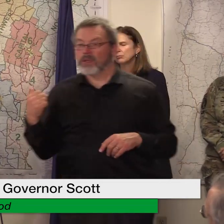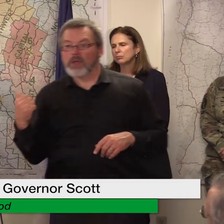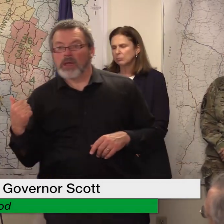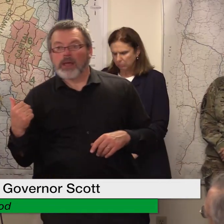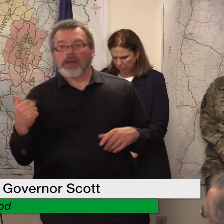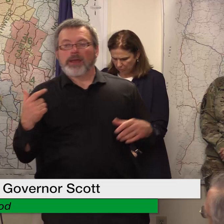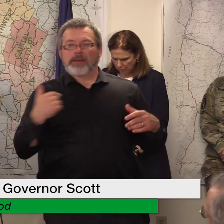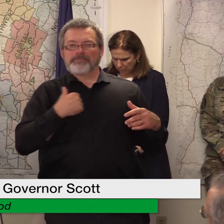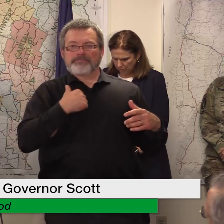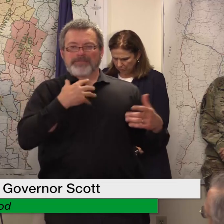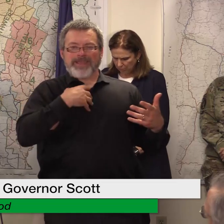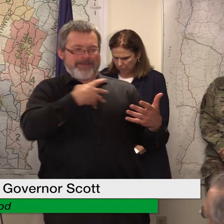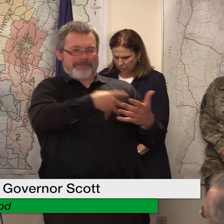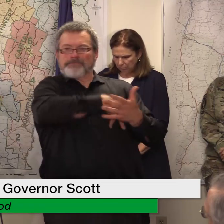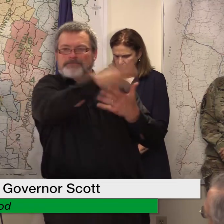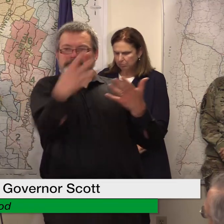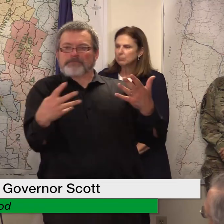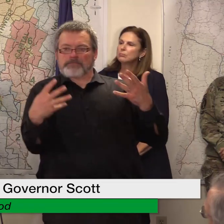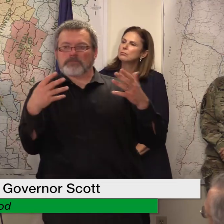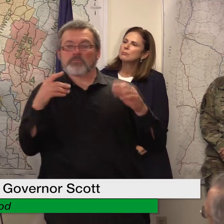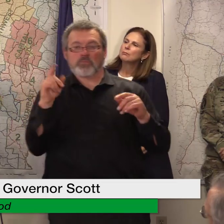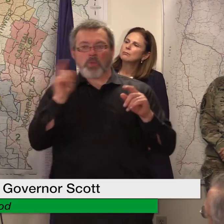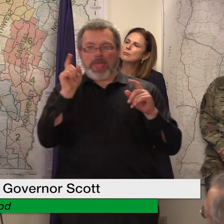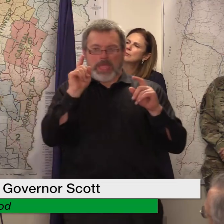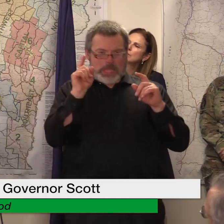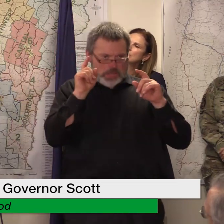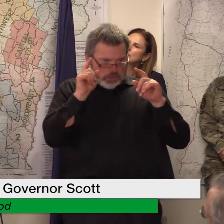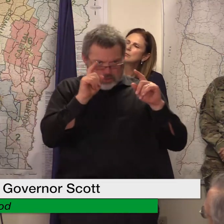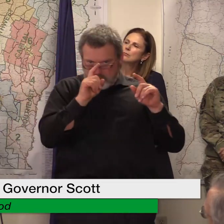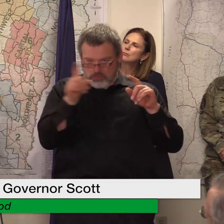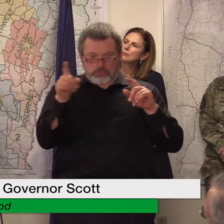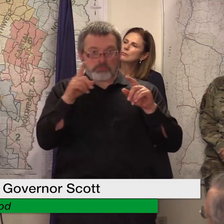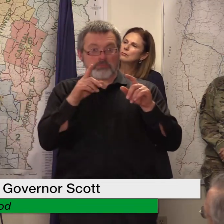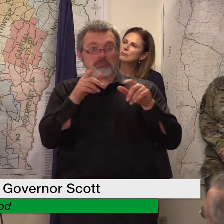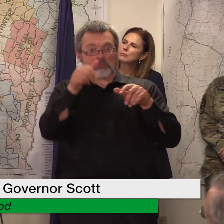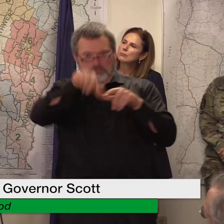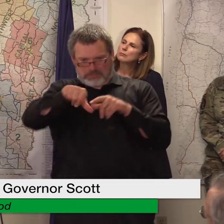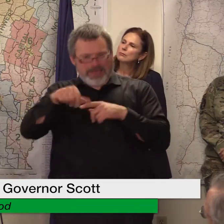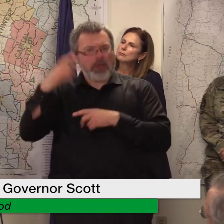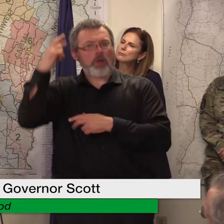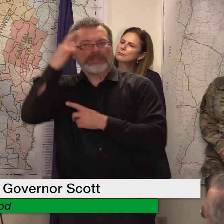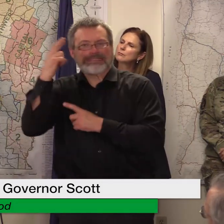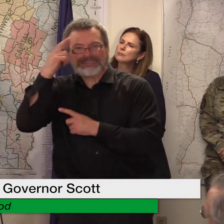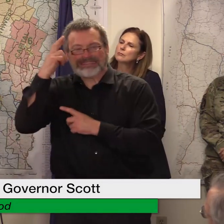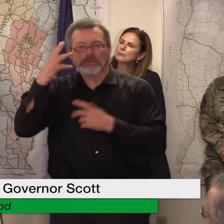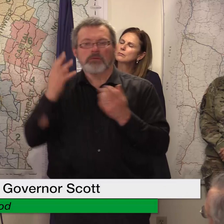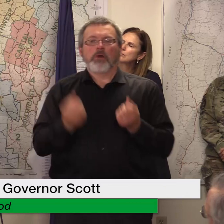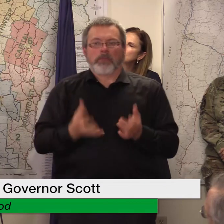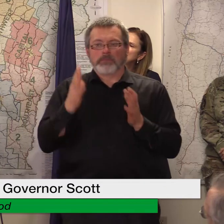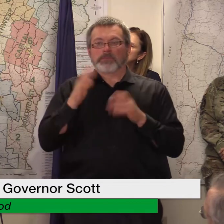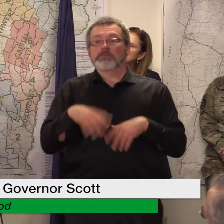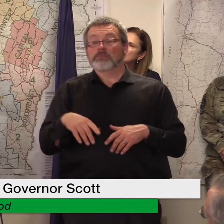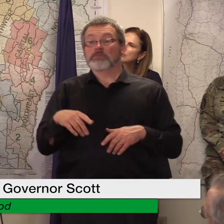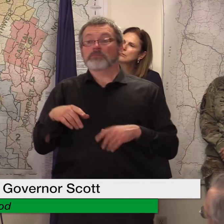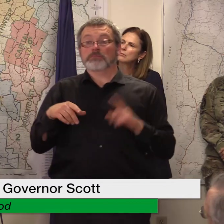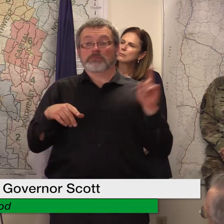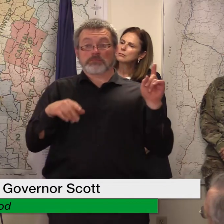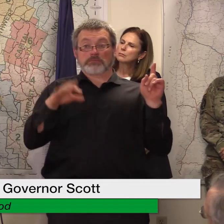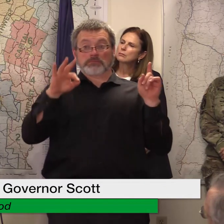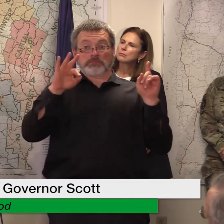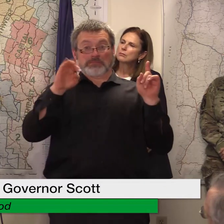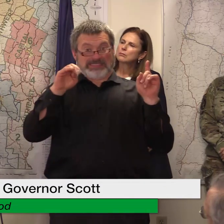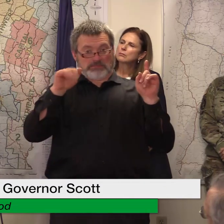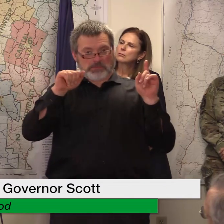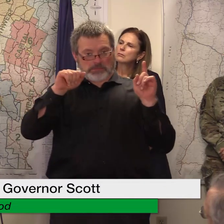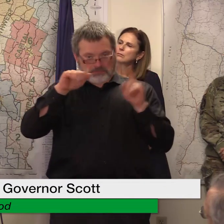by type on what they've been denied i will tell you that uh for fema region one based out of boston who are